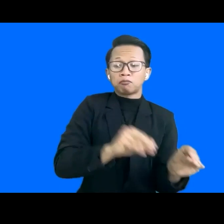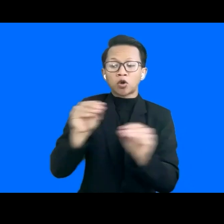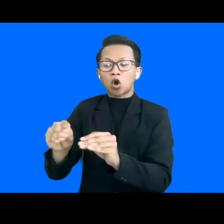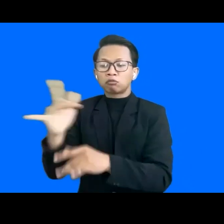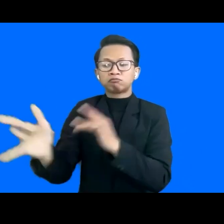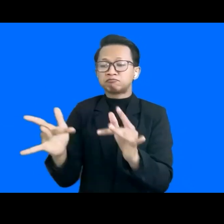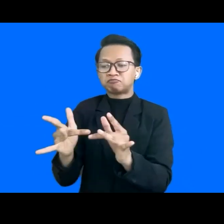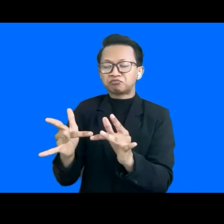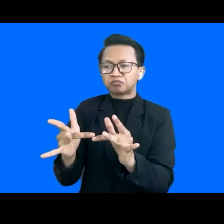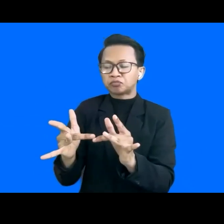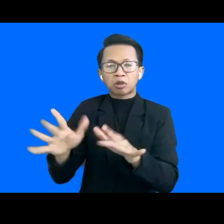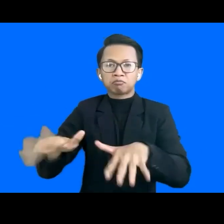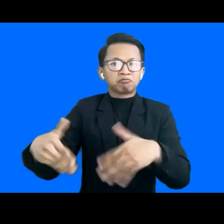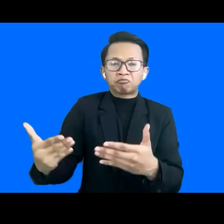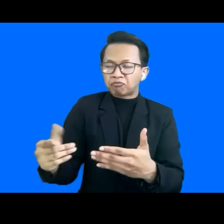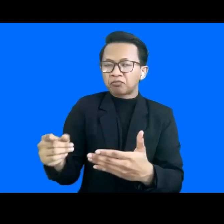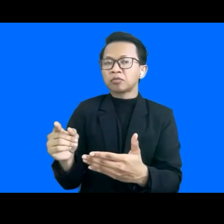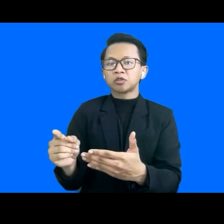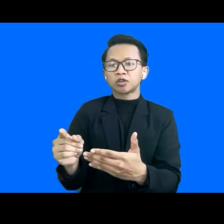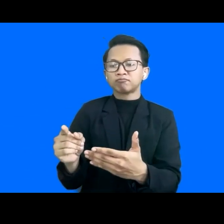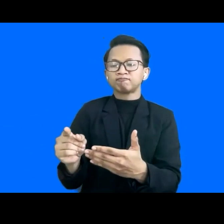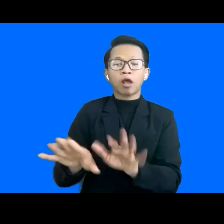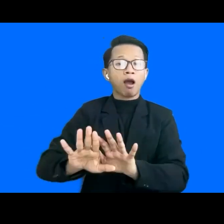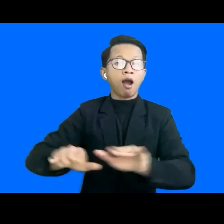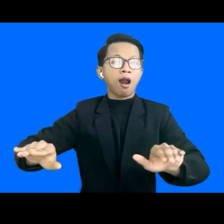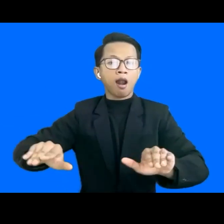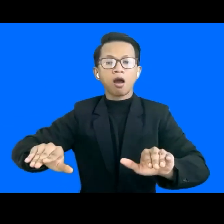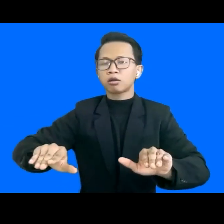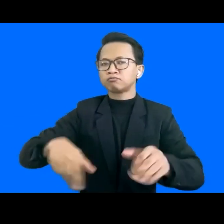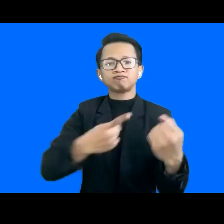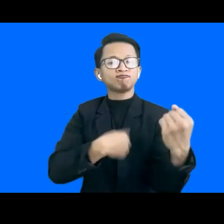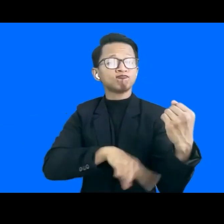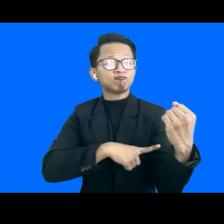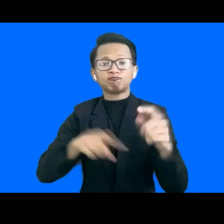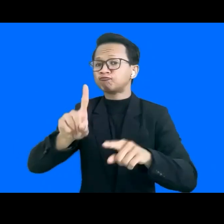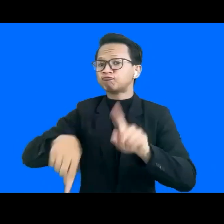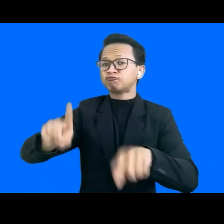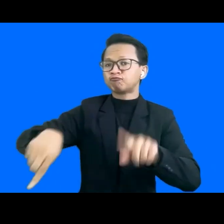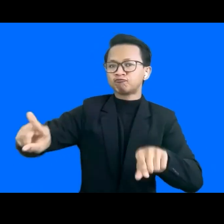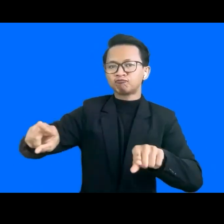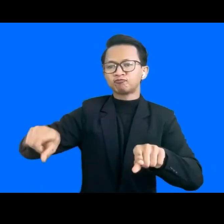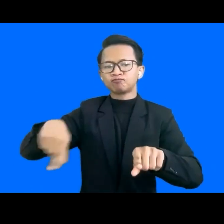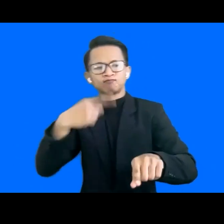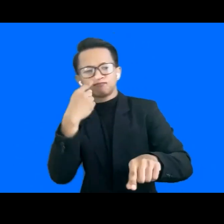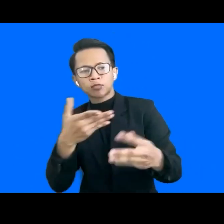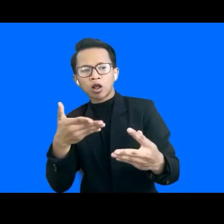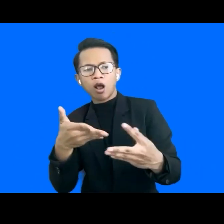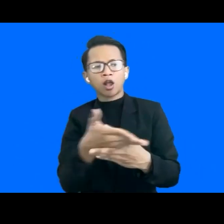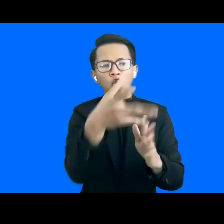not necessary that all students with a different ability would be able to still access that content.